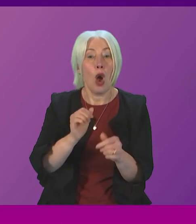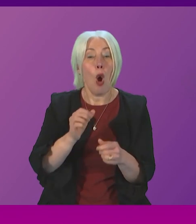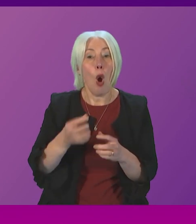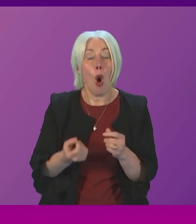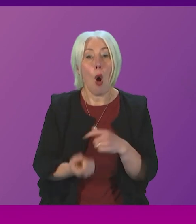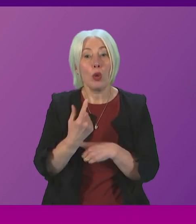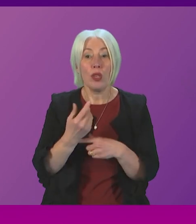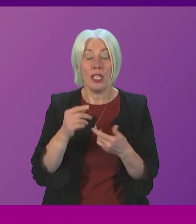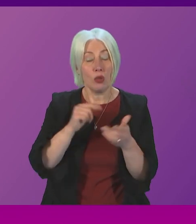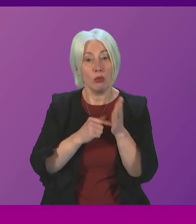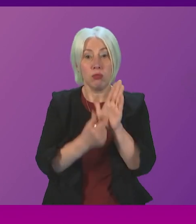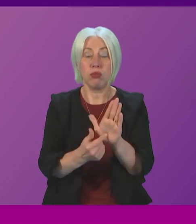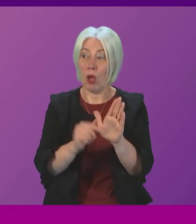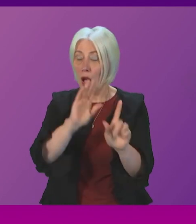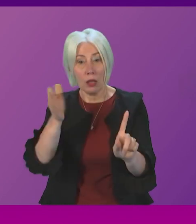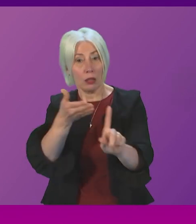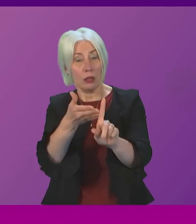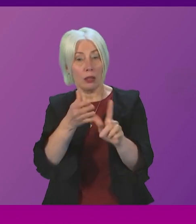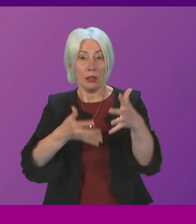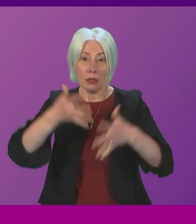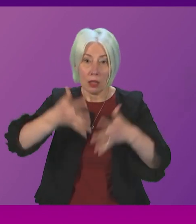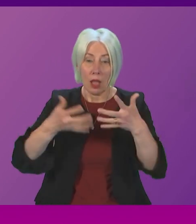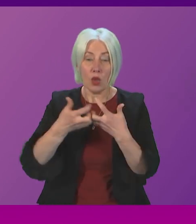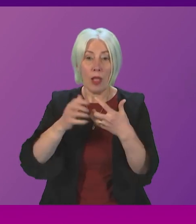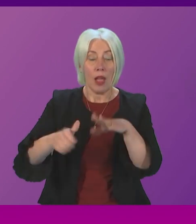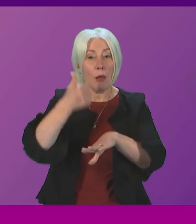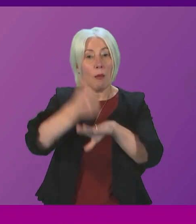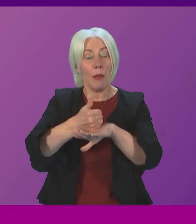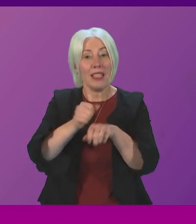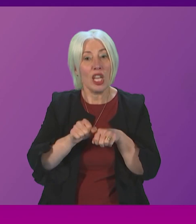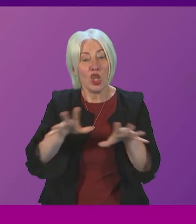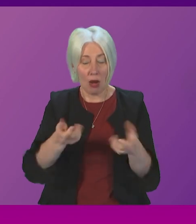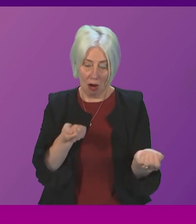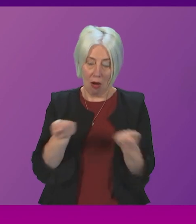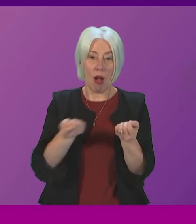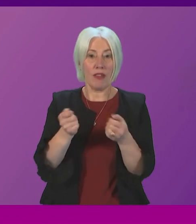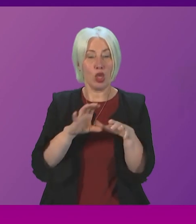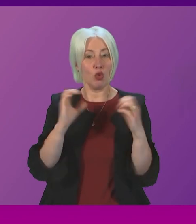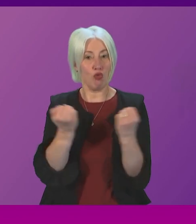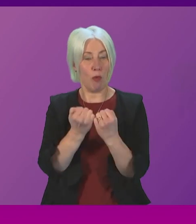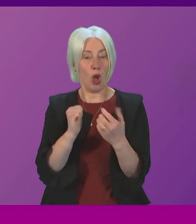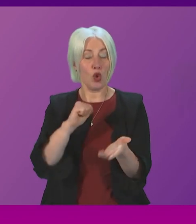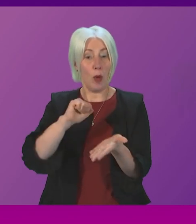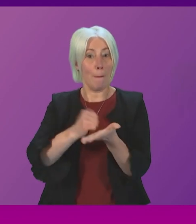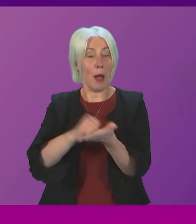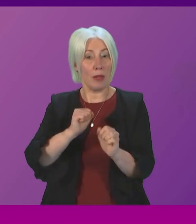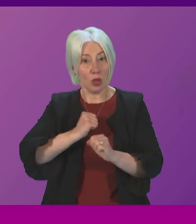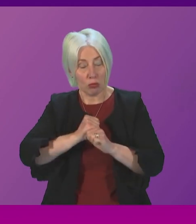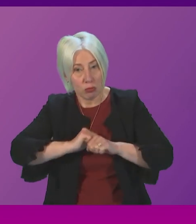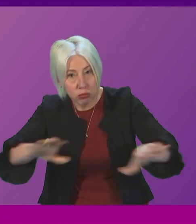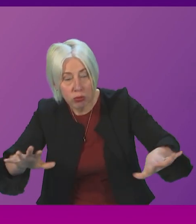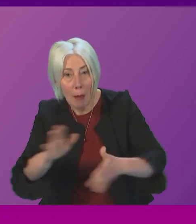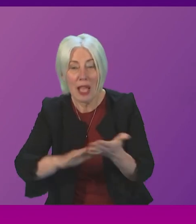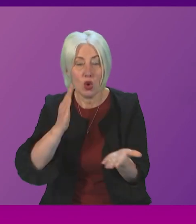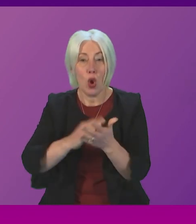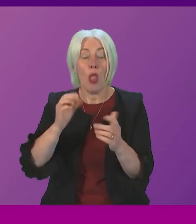approach to BSL and we'll also be establishing an implementation governance group for when the national plan has been published to ensure that we can deliver